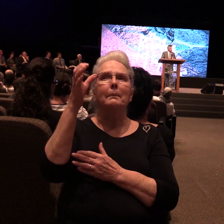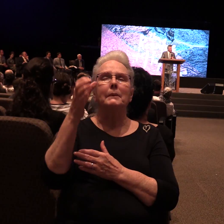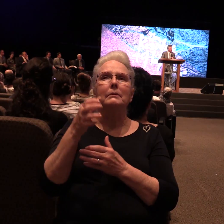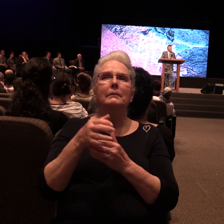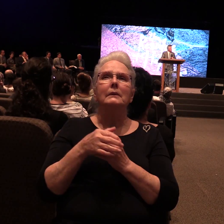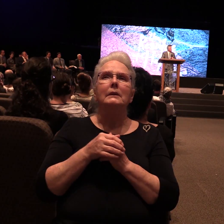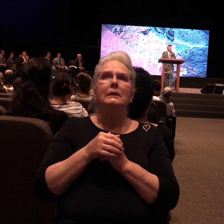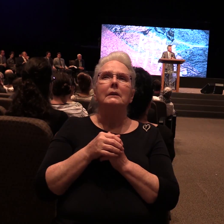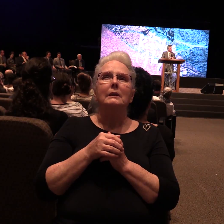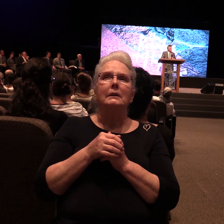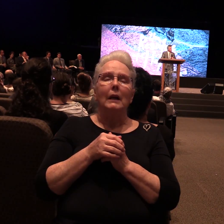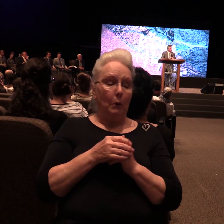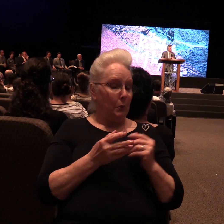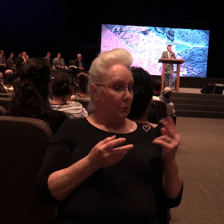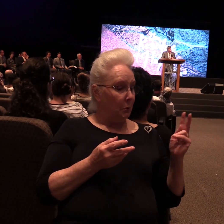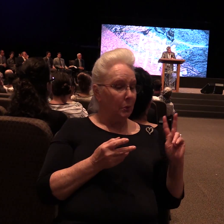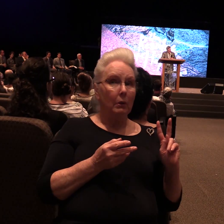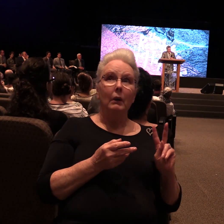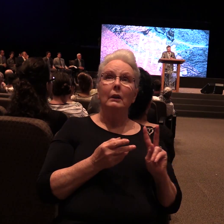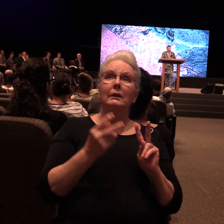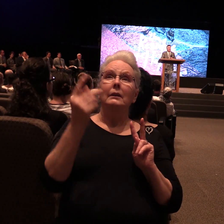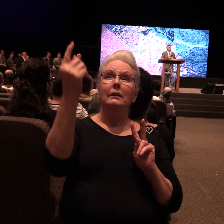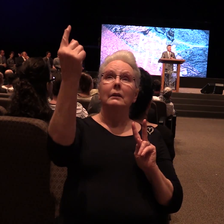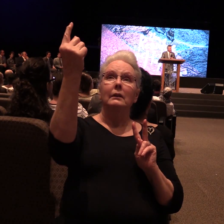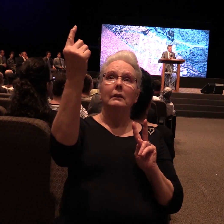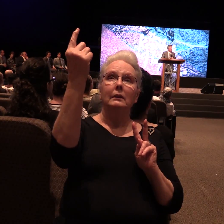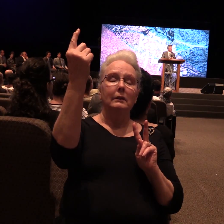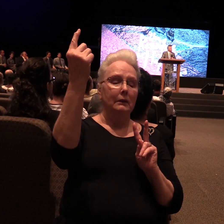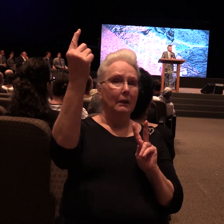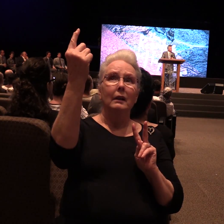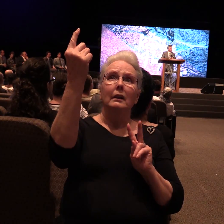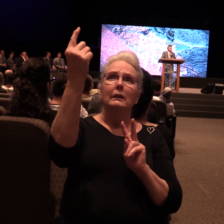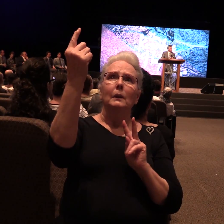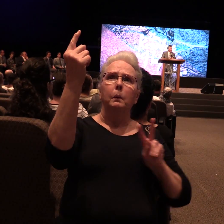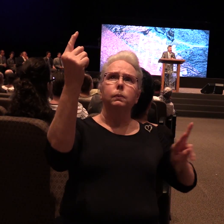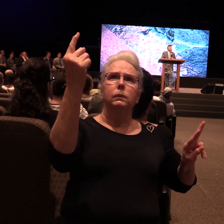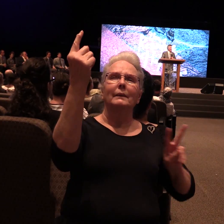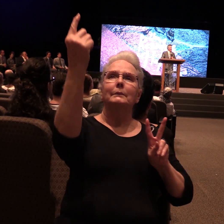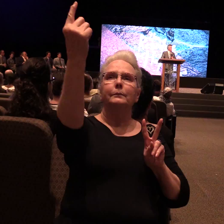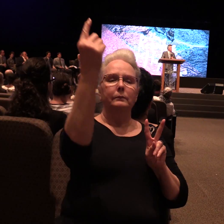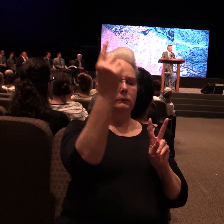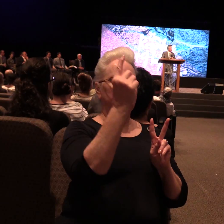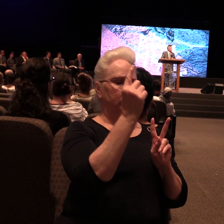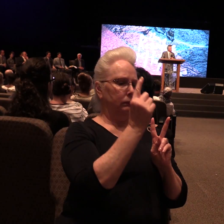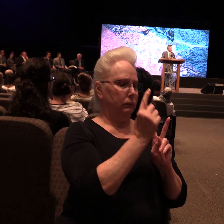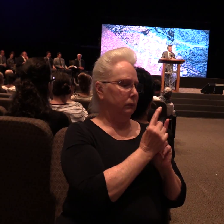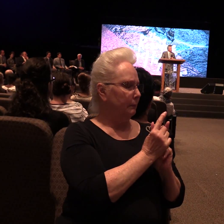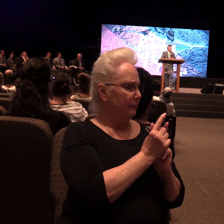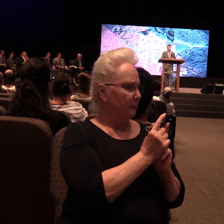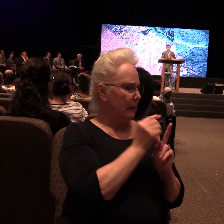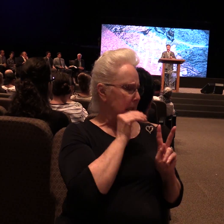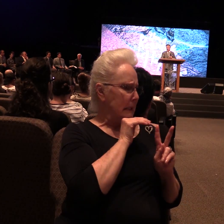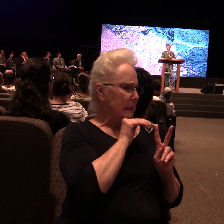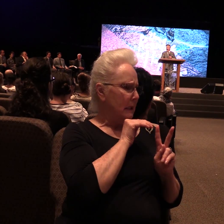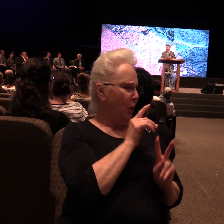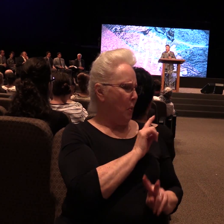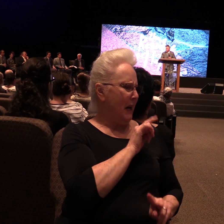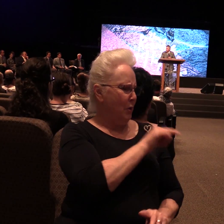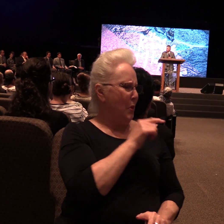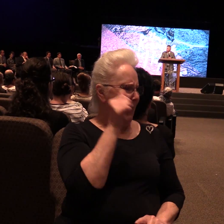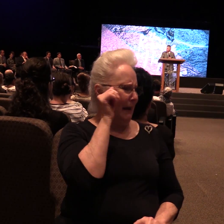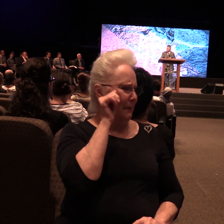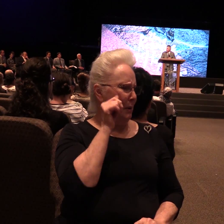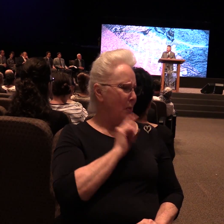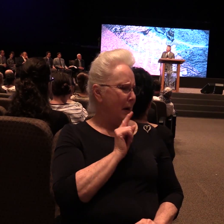not go up to Him, He came down to them. Adam! Where are you,